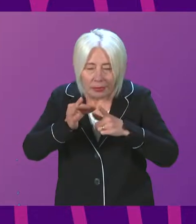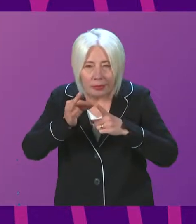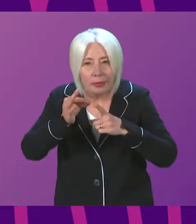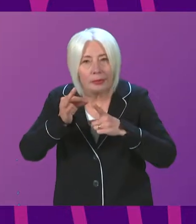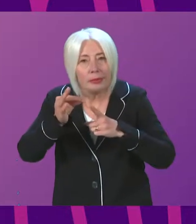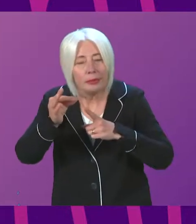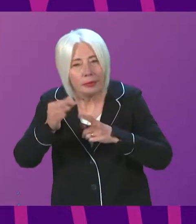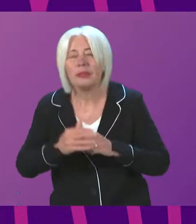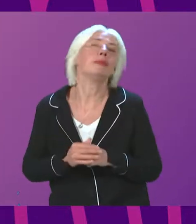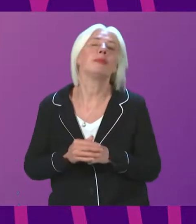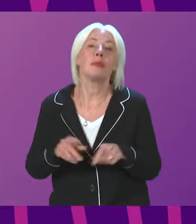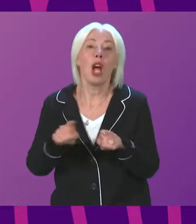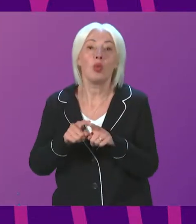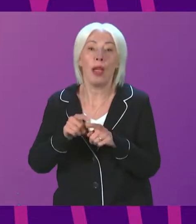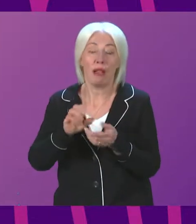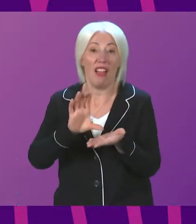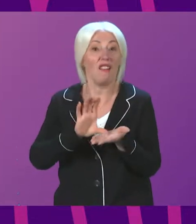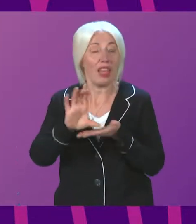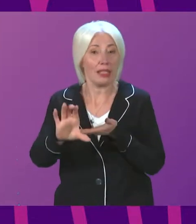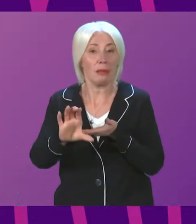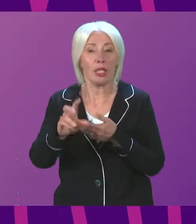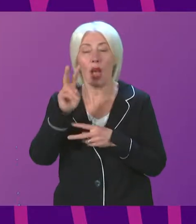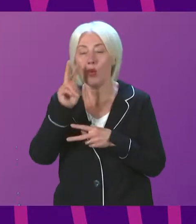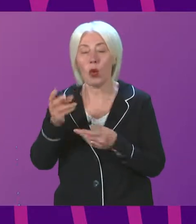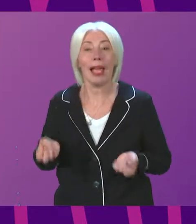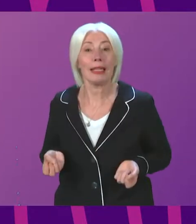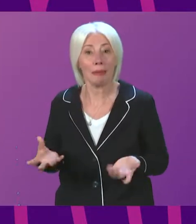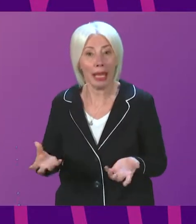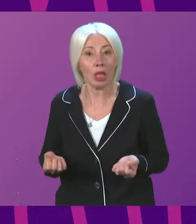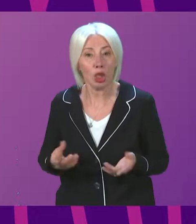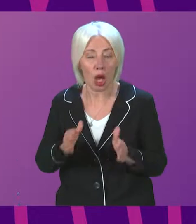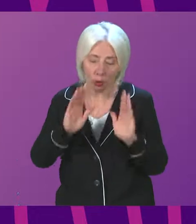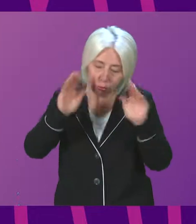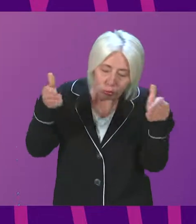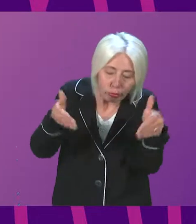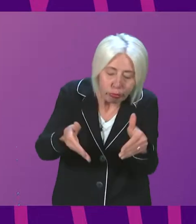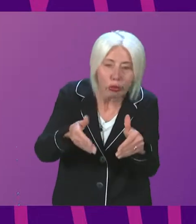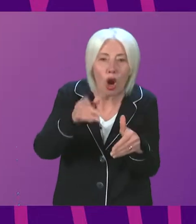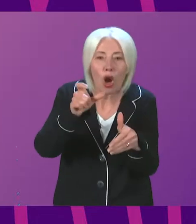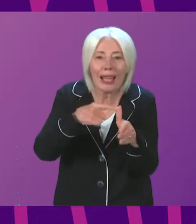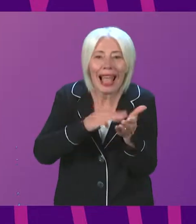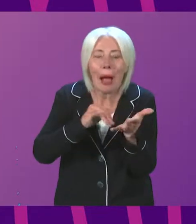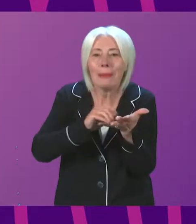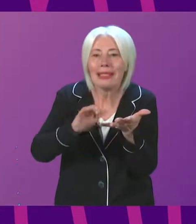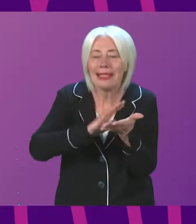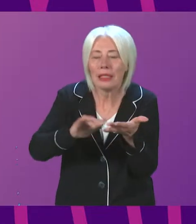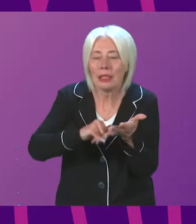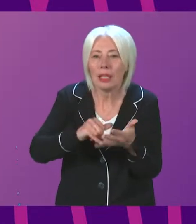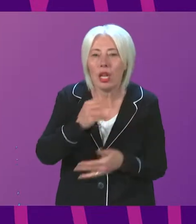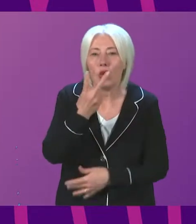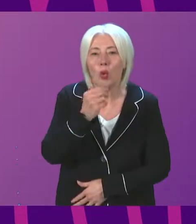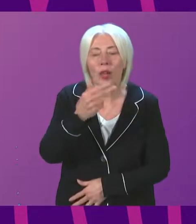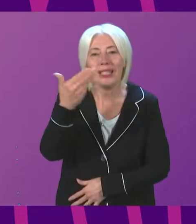We have also increased investment. So if you look at expenditure specifically on CAMHS since 2019-20,